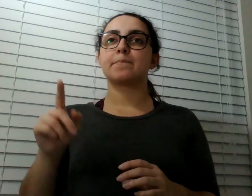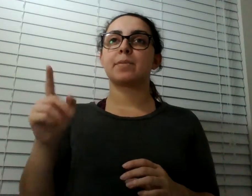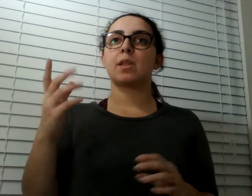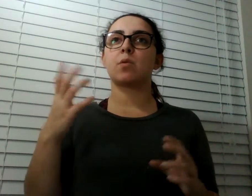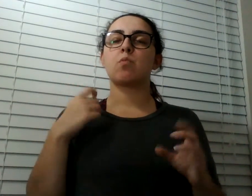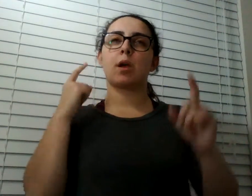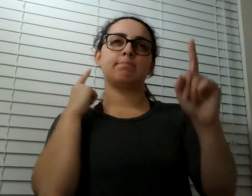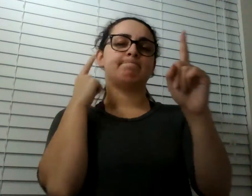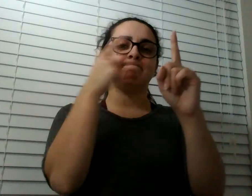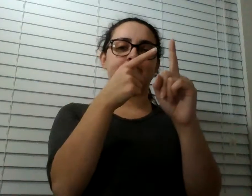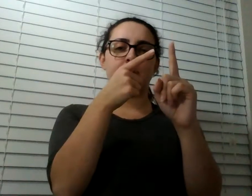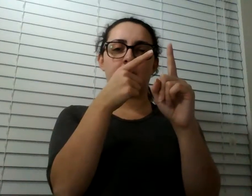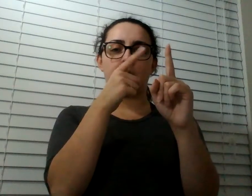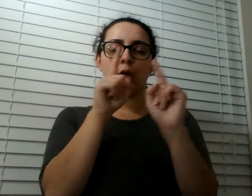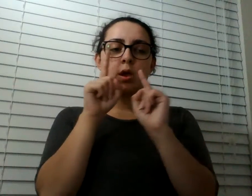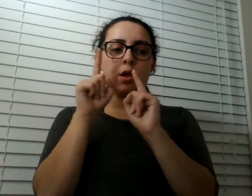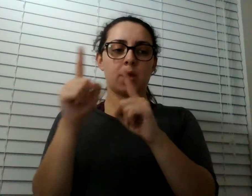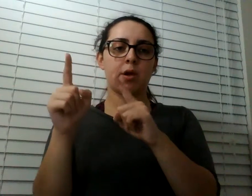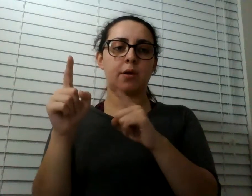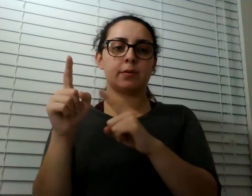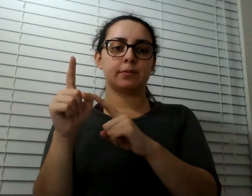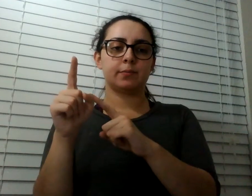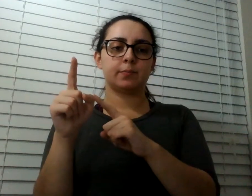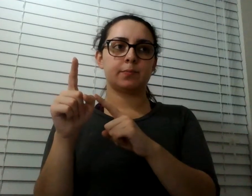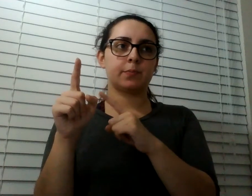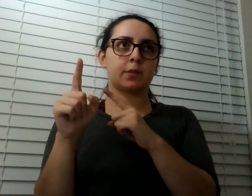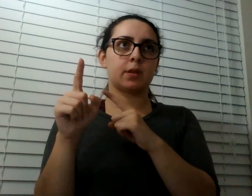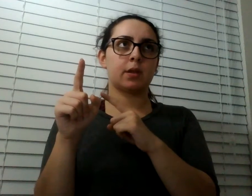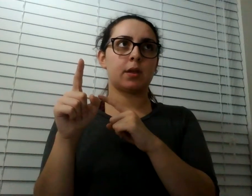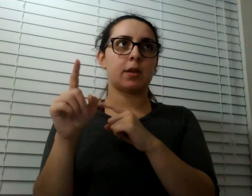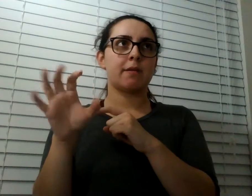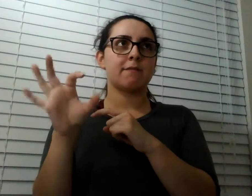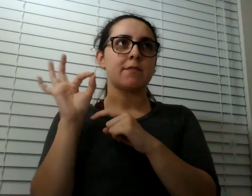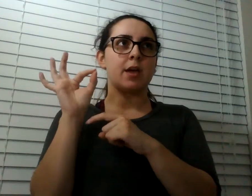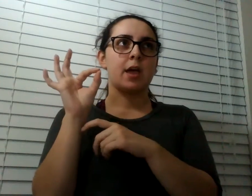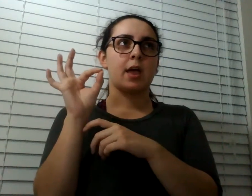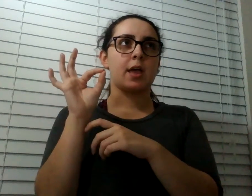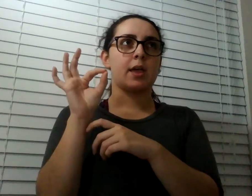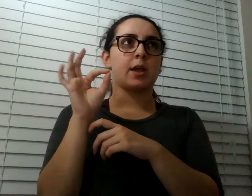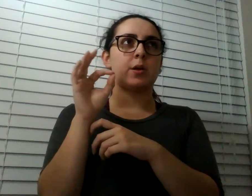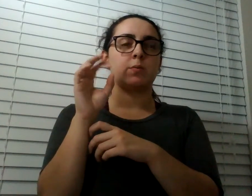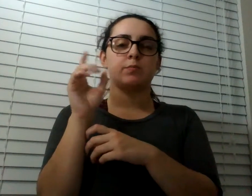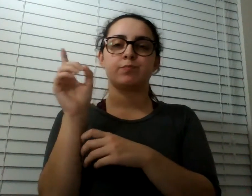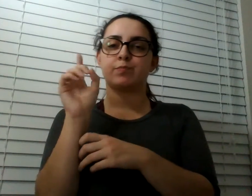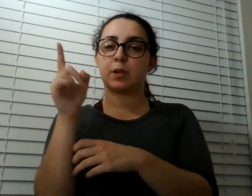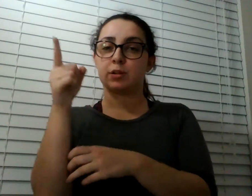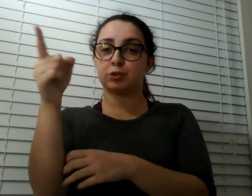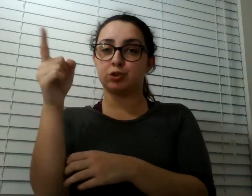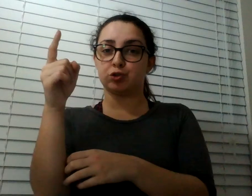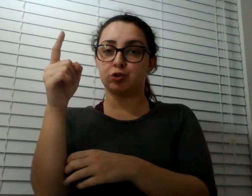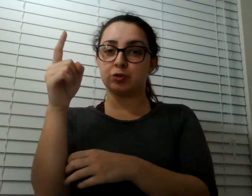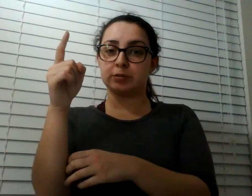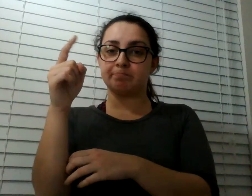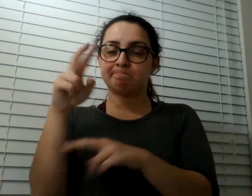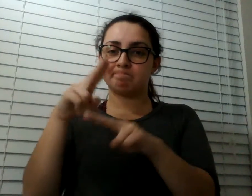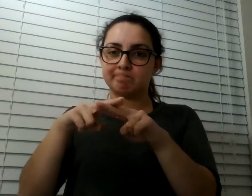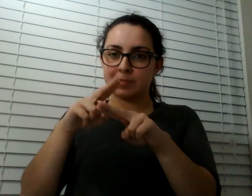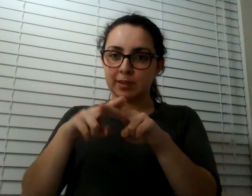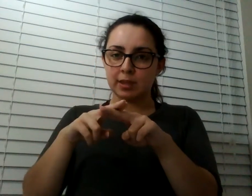this, like, canyon land. down to where Reagan was kept before. yeah. And come along there. And somehow find, like, a tiny little seed jar. It's